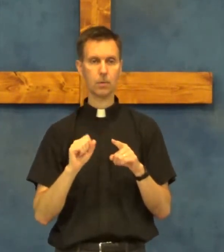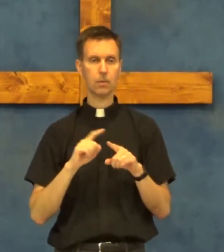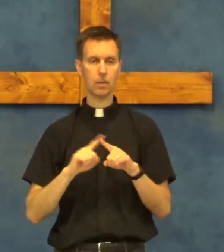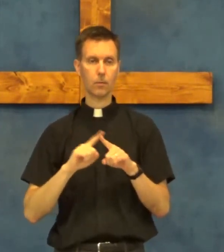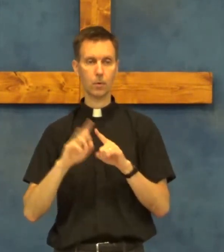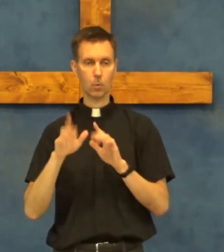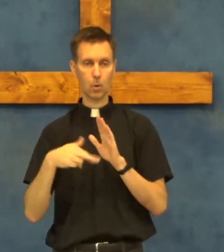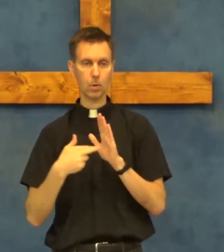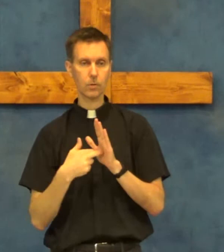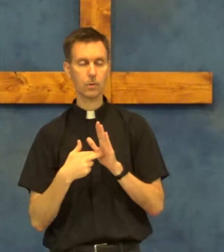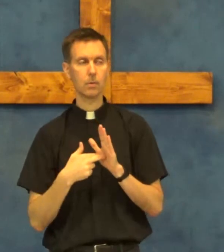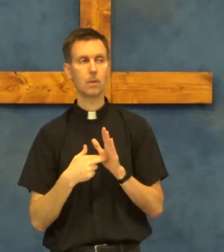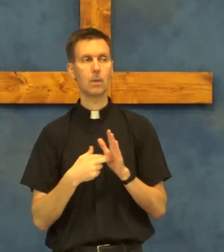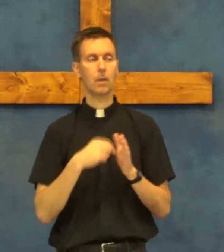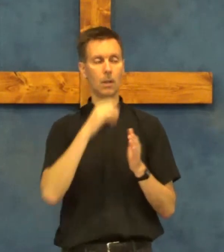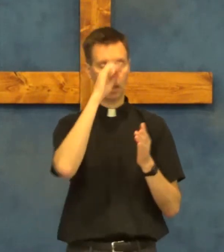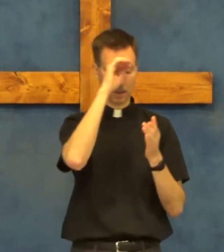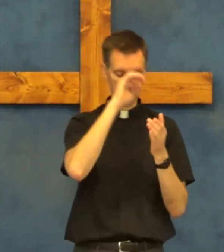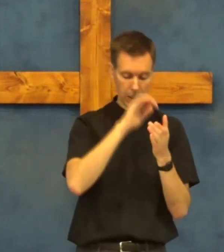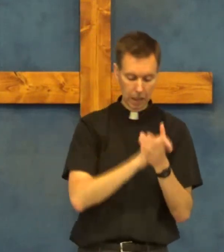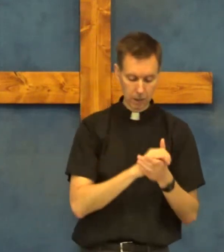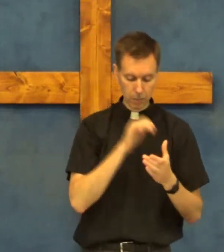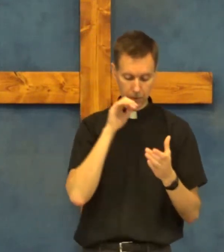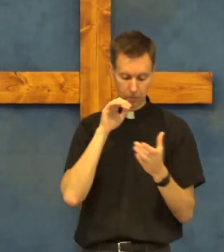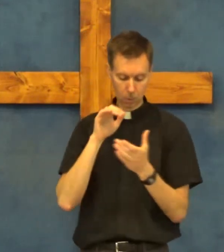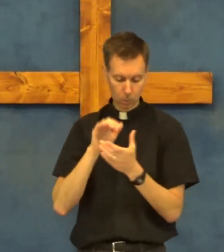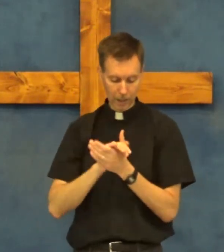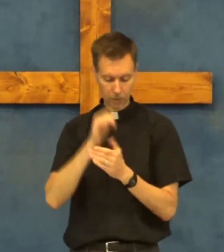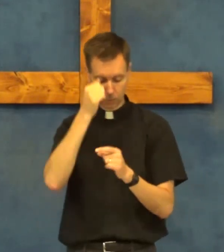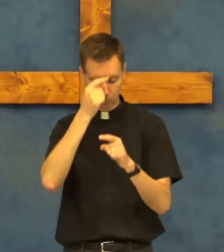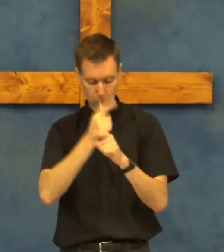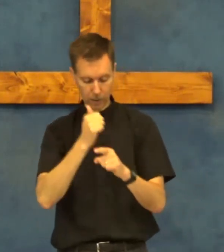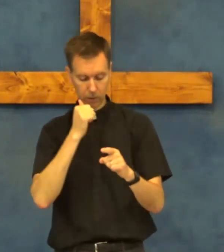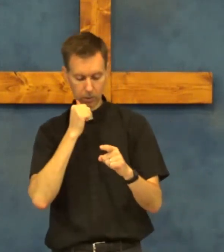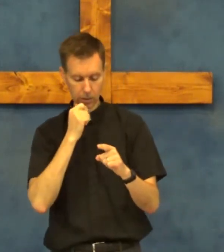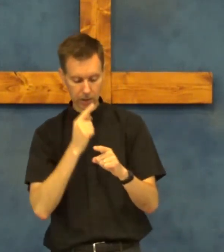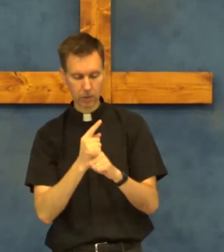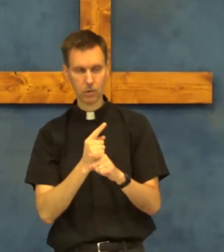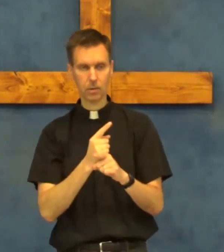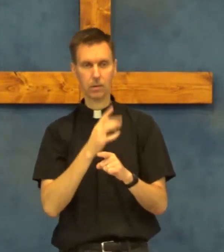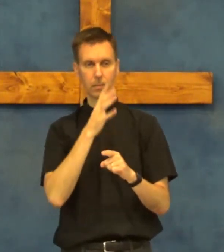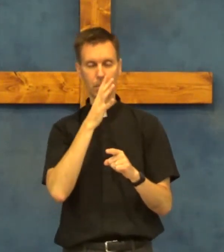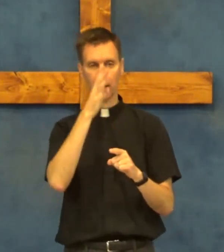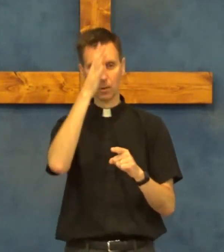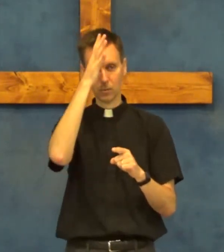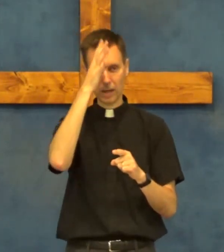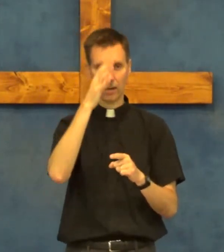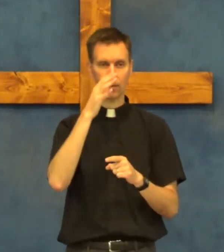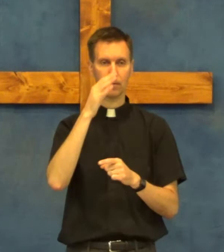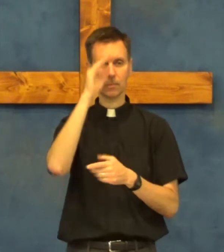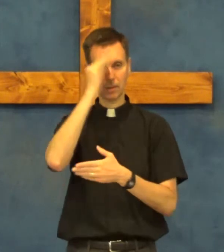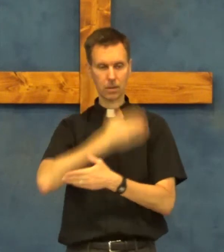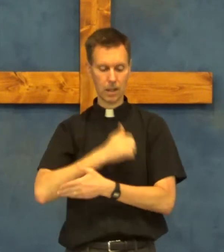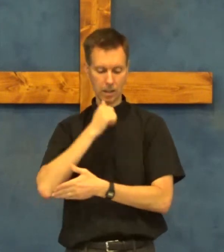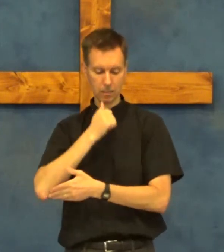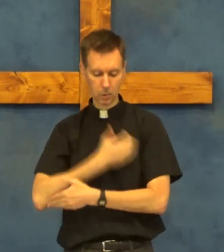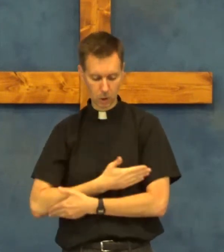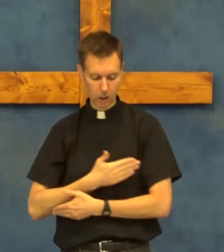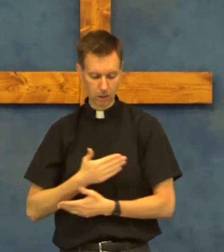different roles husband wife brother sister mother father son daughter